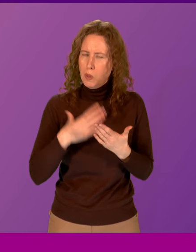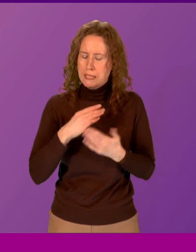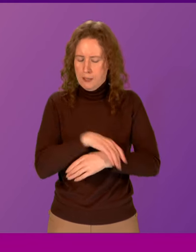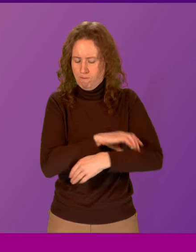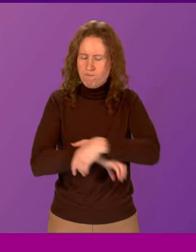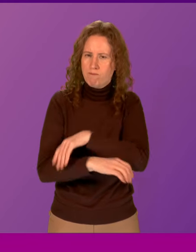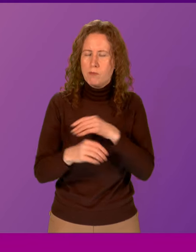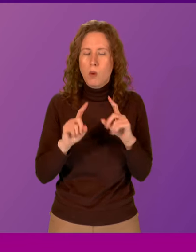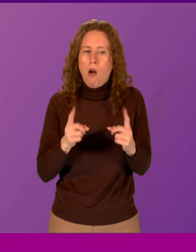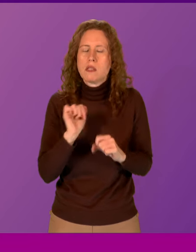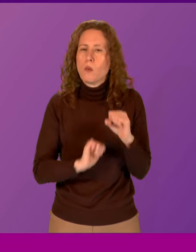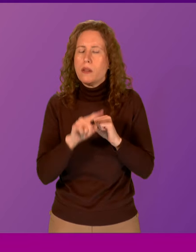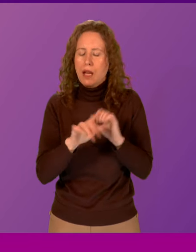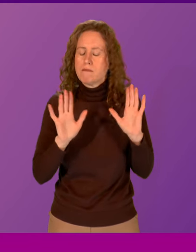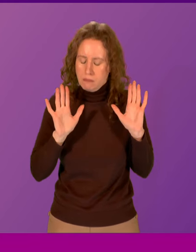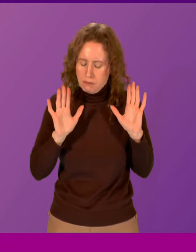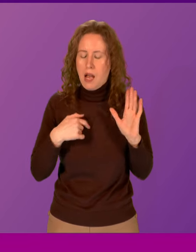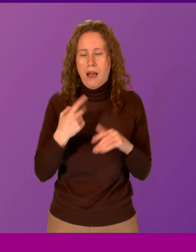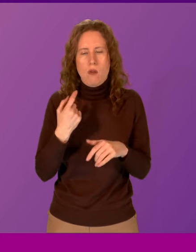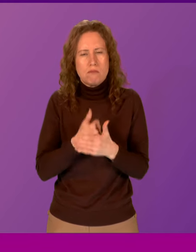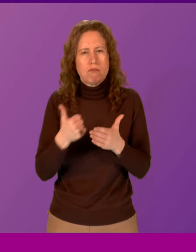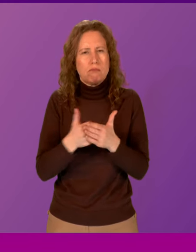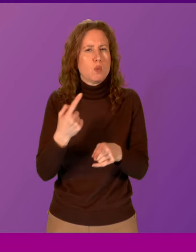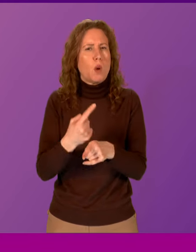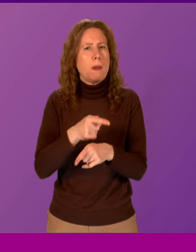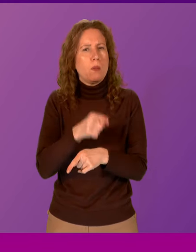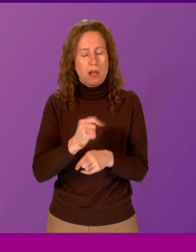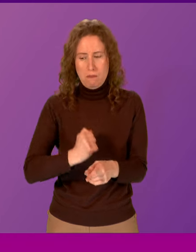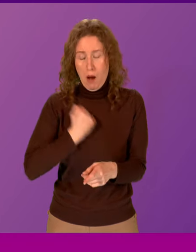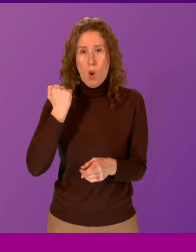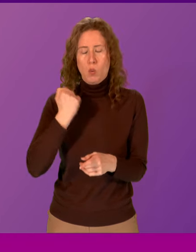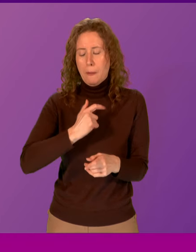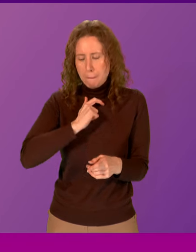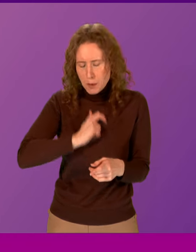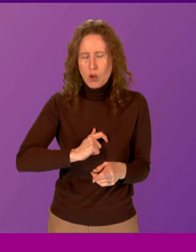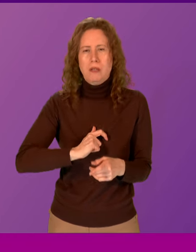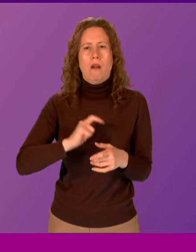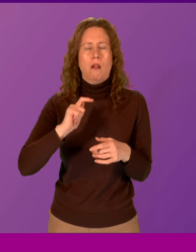to do. There's no getting away from that. I have spoken often about my own personal